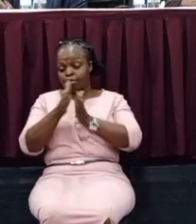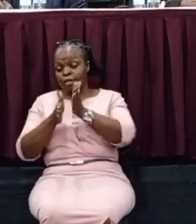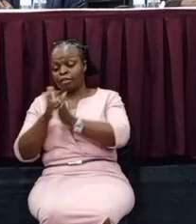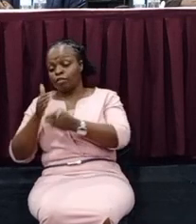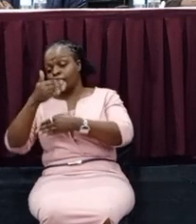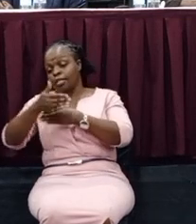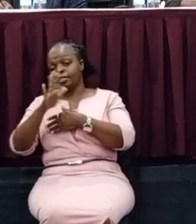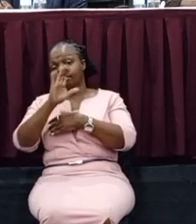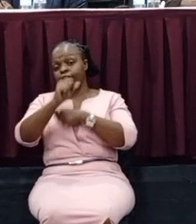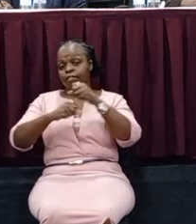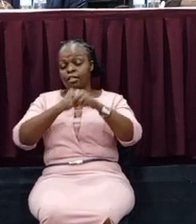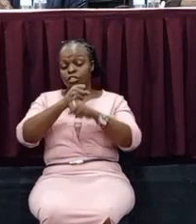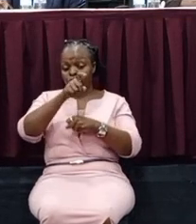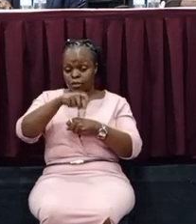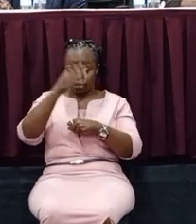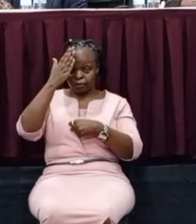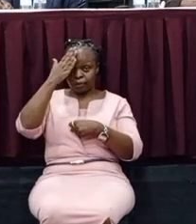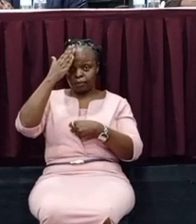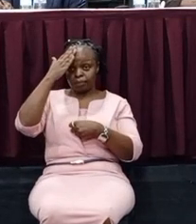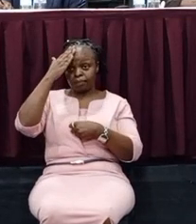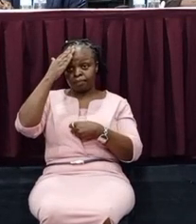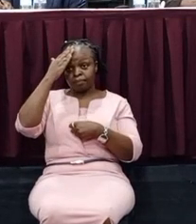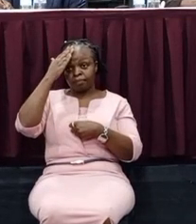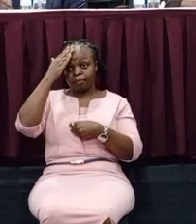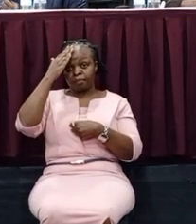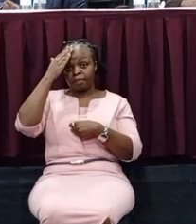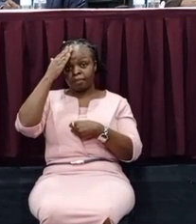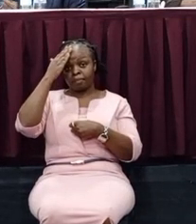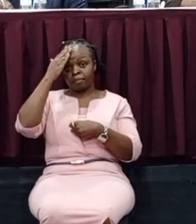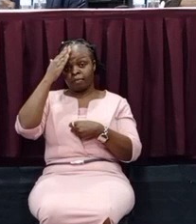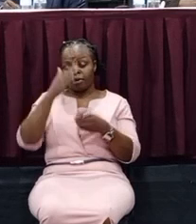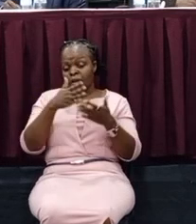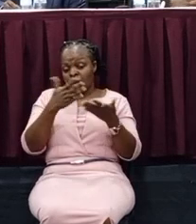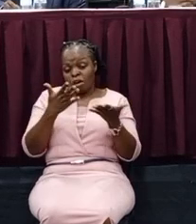You need to know how do we intend to achieve our